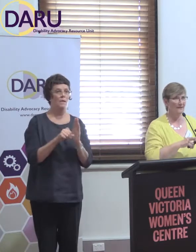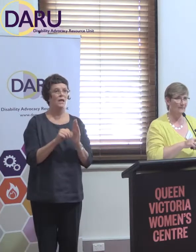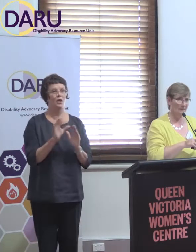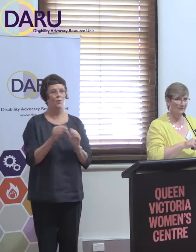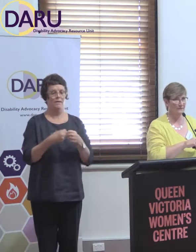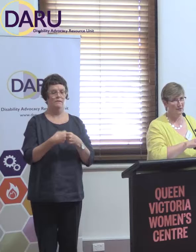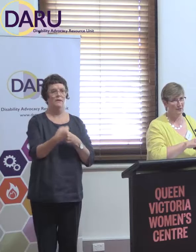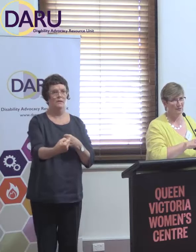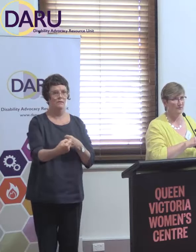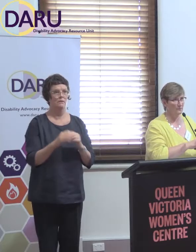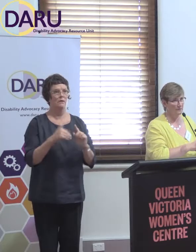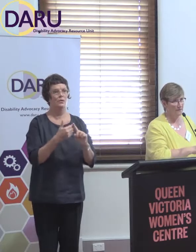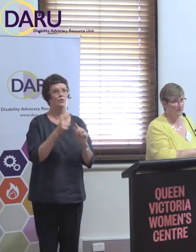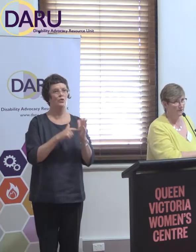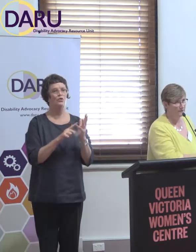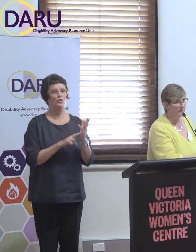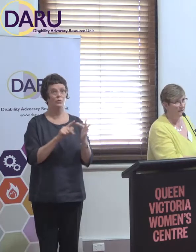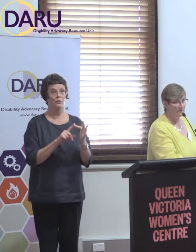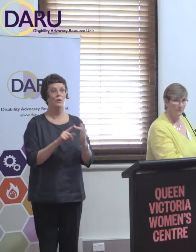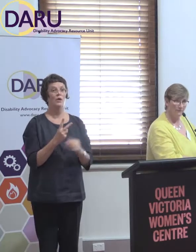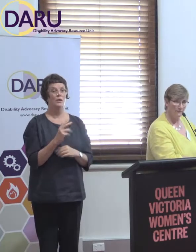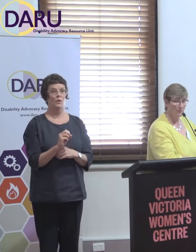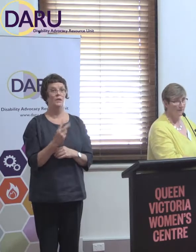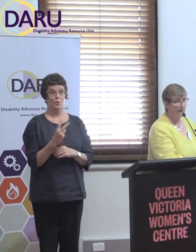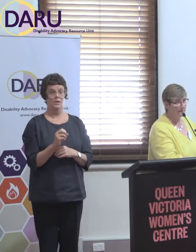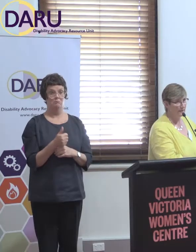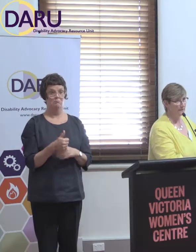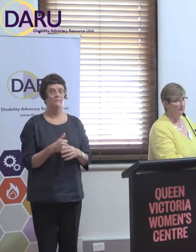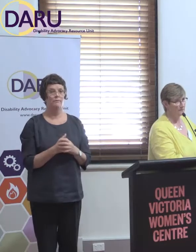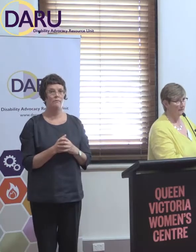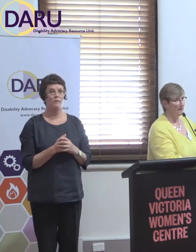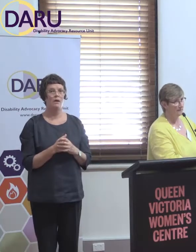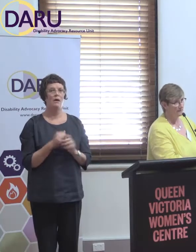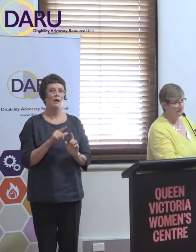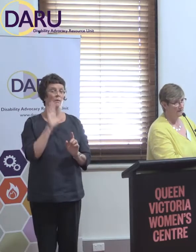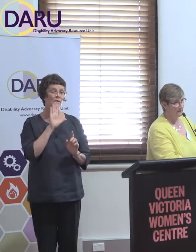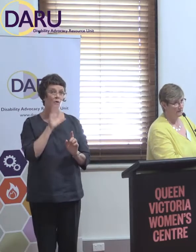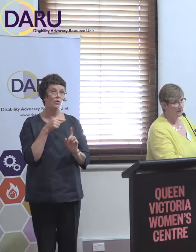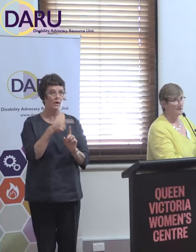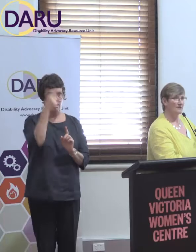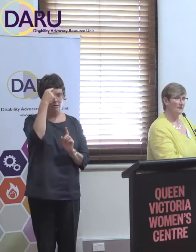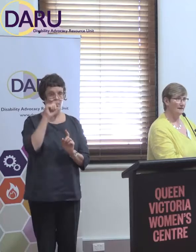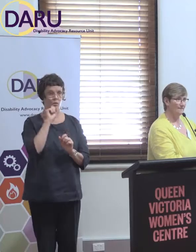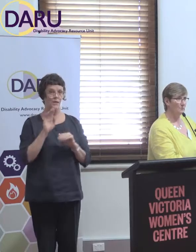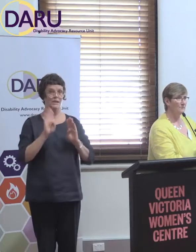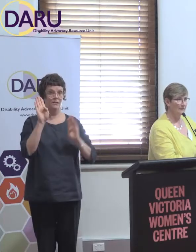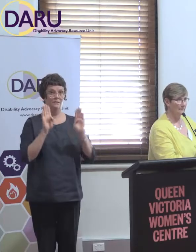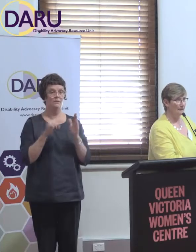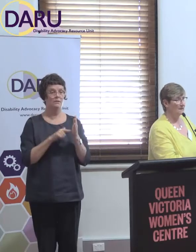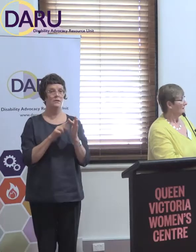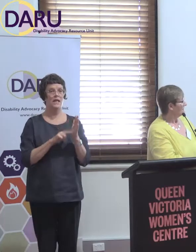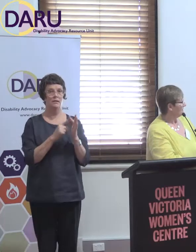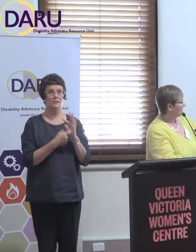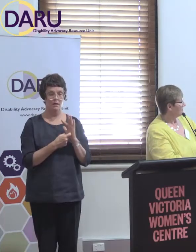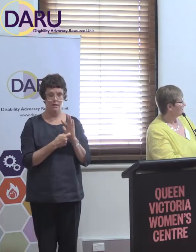a little bit of security for those organisations because what they had been going to do was they had been going to tender it out. So, they pulled back